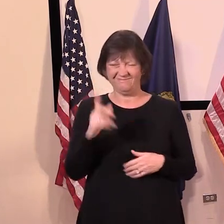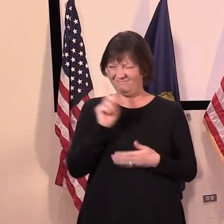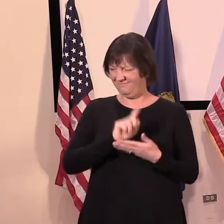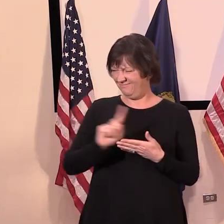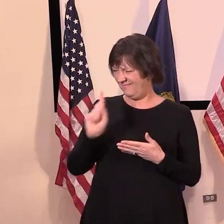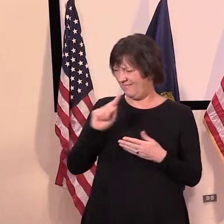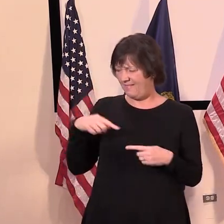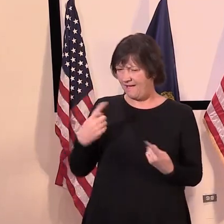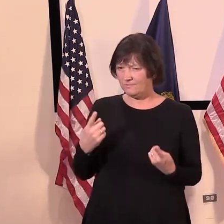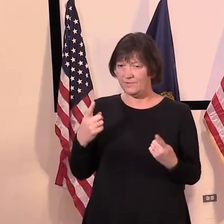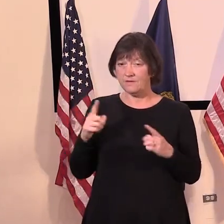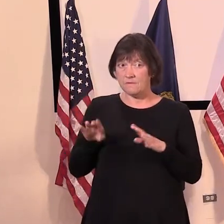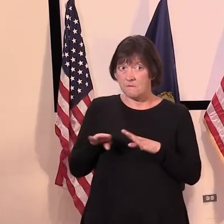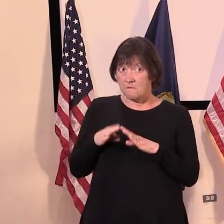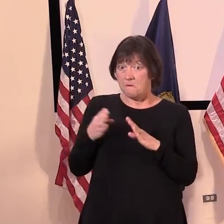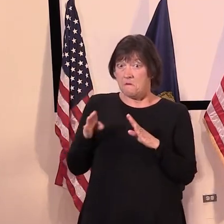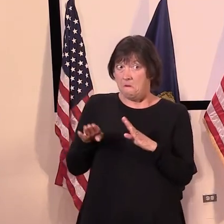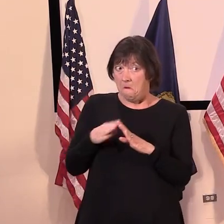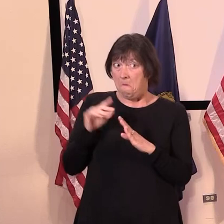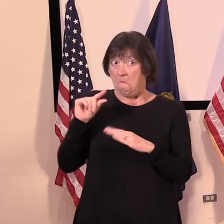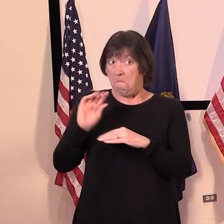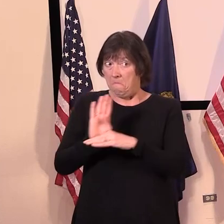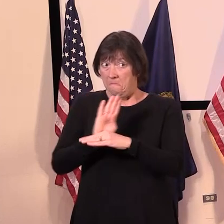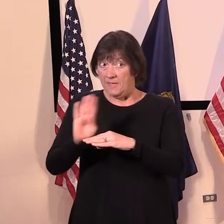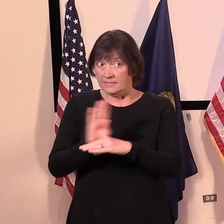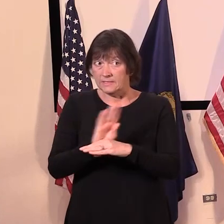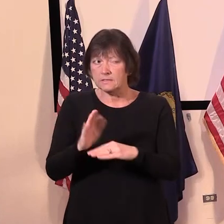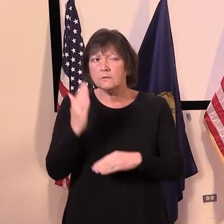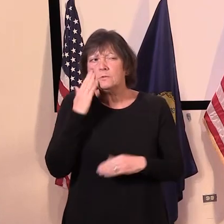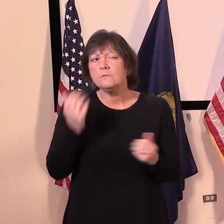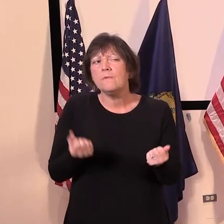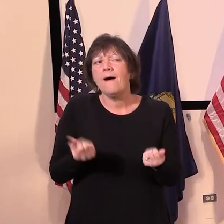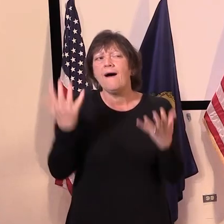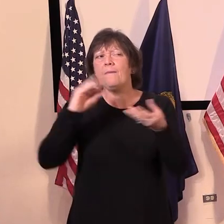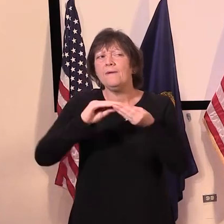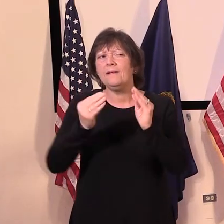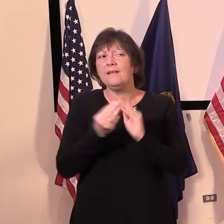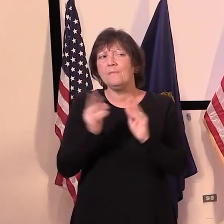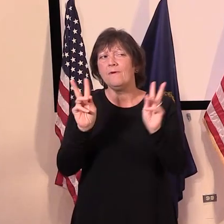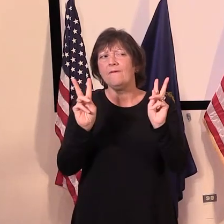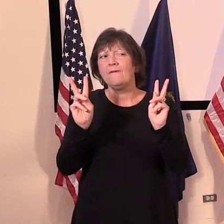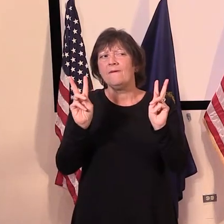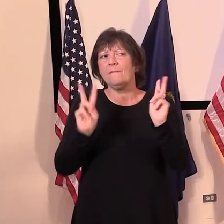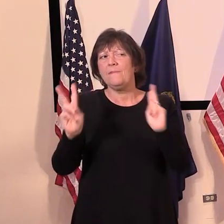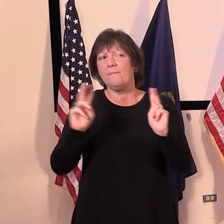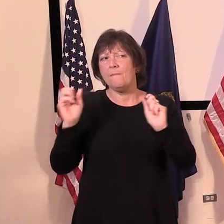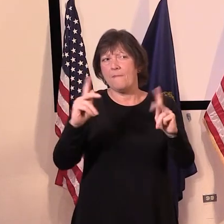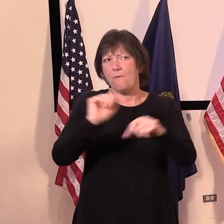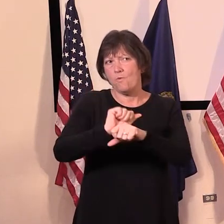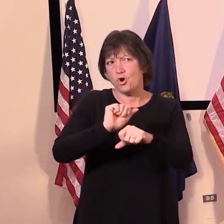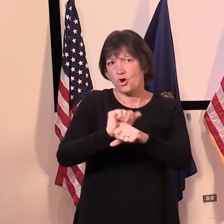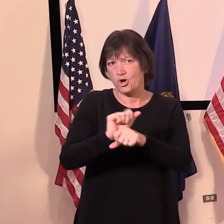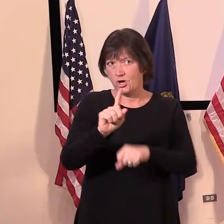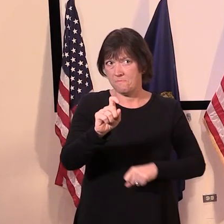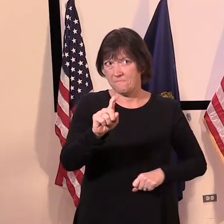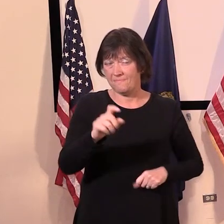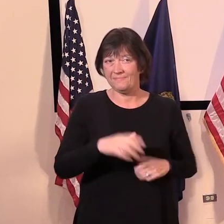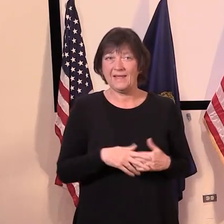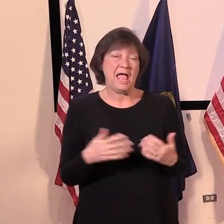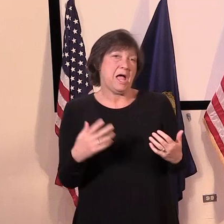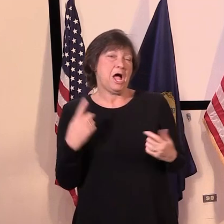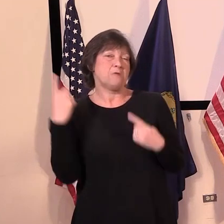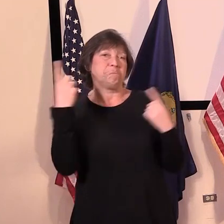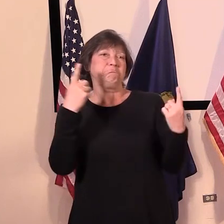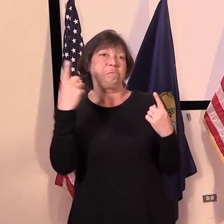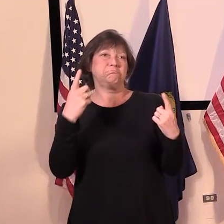week, how many vermonters went back to work? Because I'm just wondering if it's possible to be able to do, I